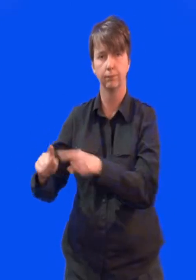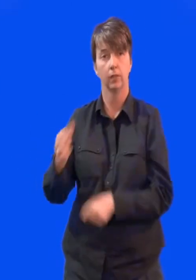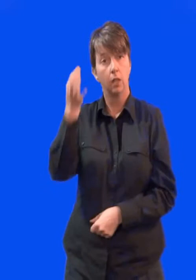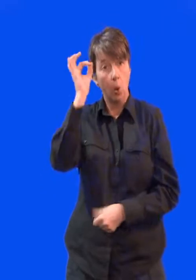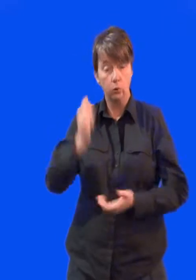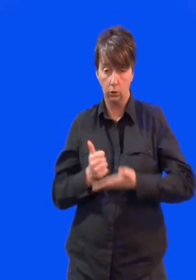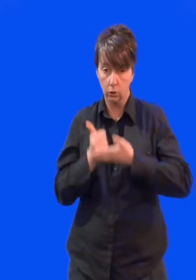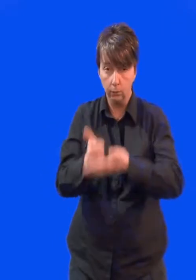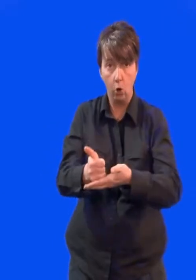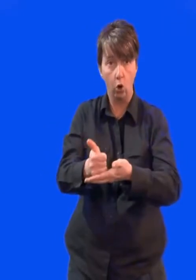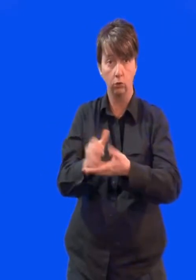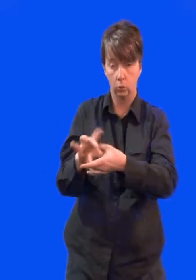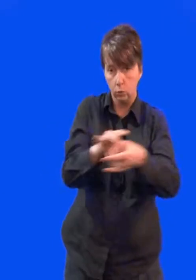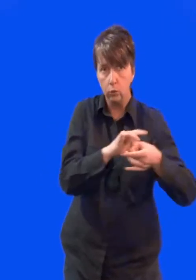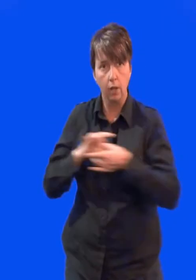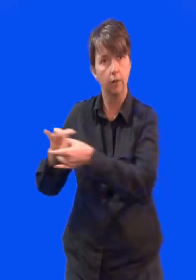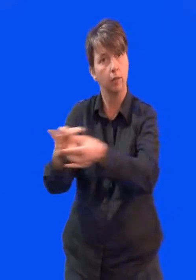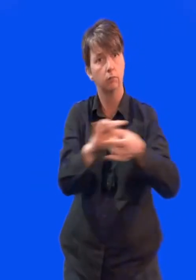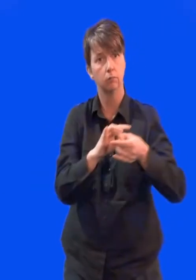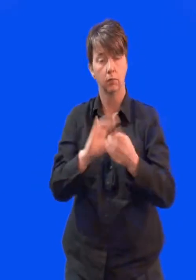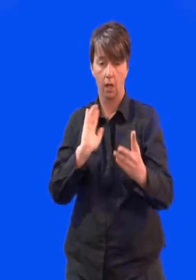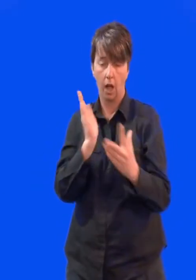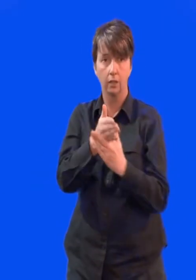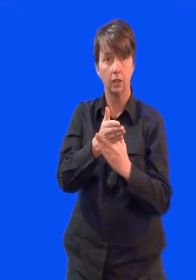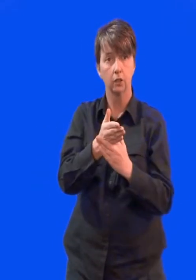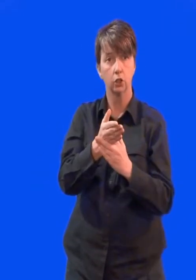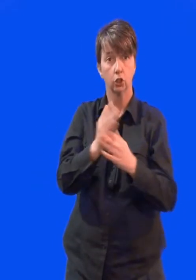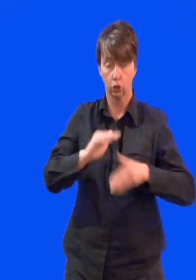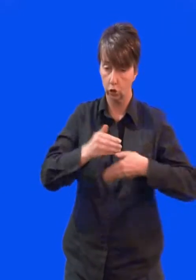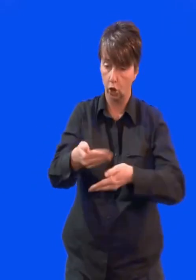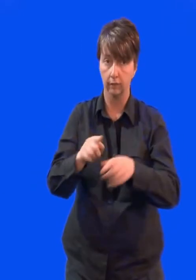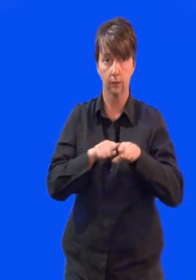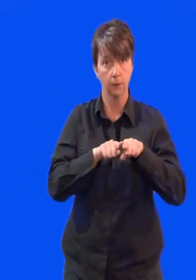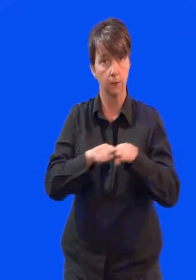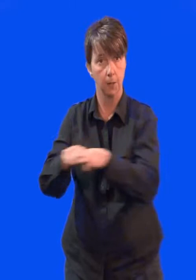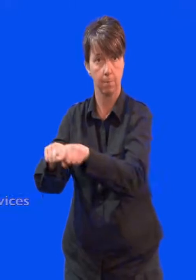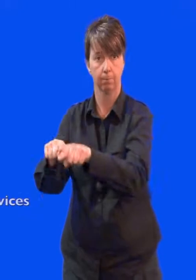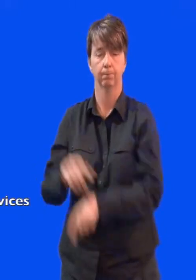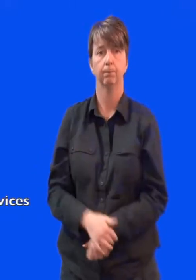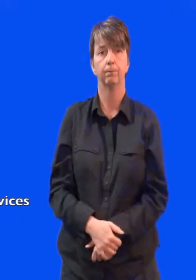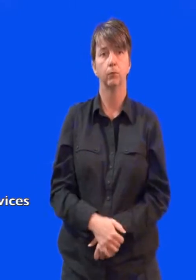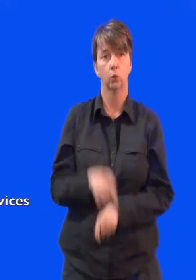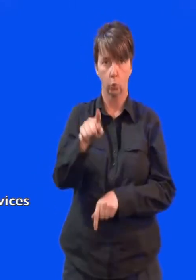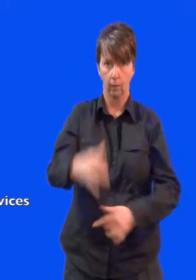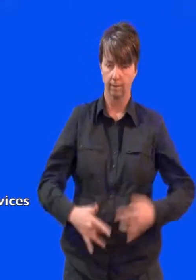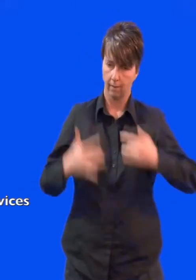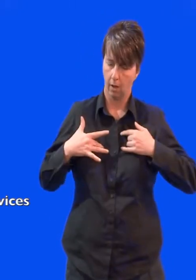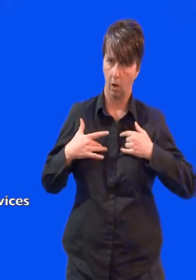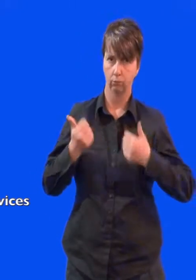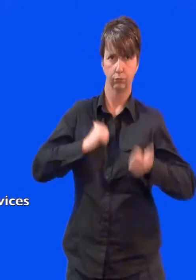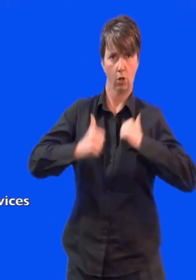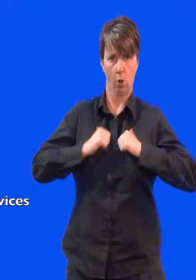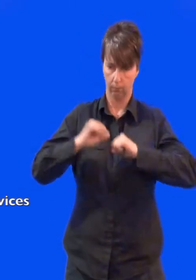than our differences. So we can get out with our lives and be happy. Our council also makes sure everyone has the same rights to council